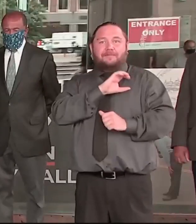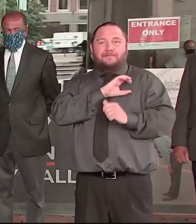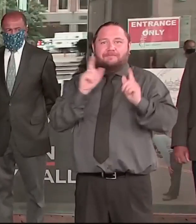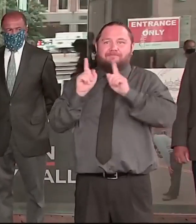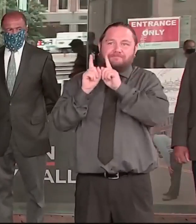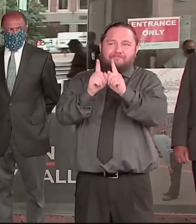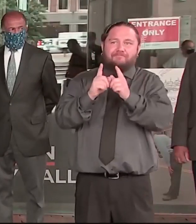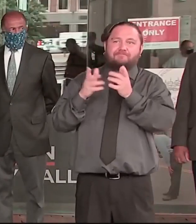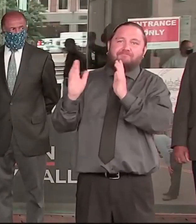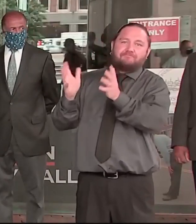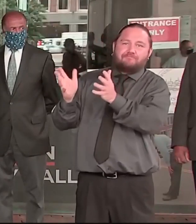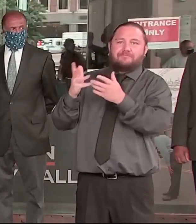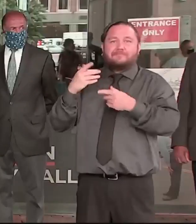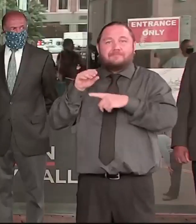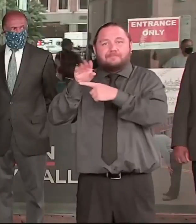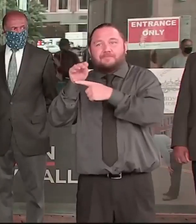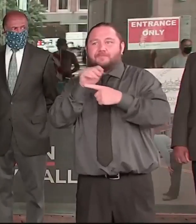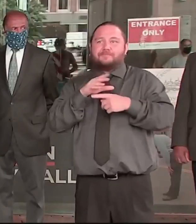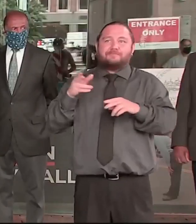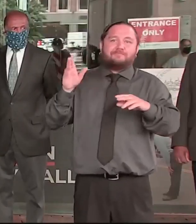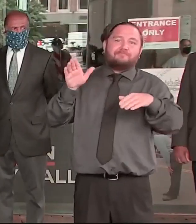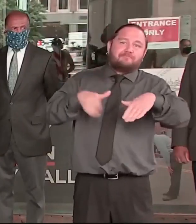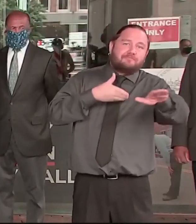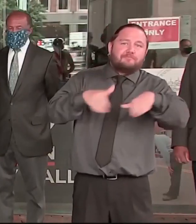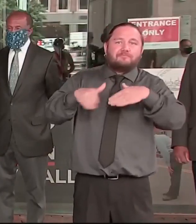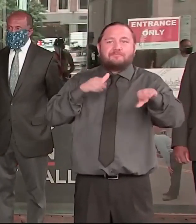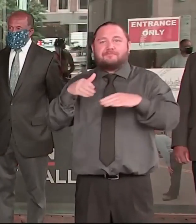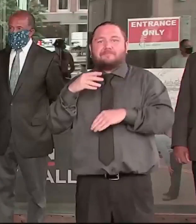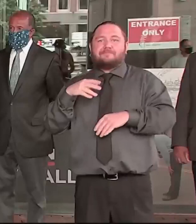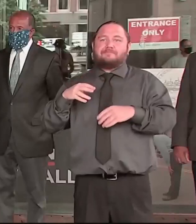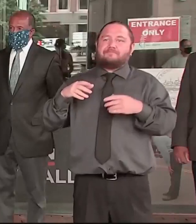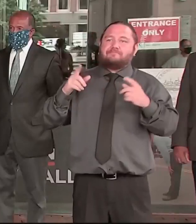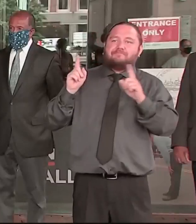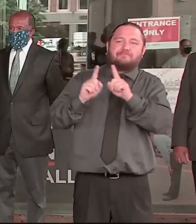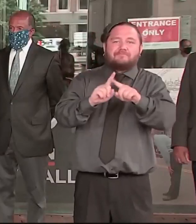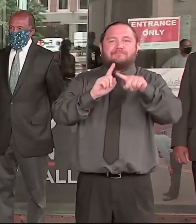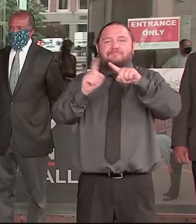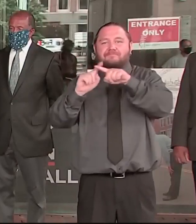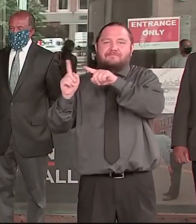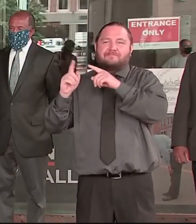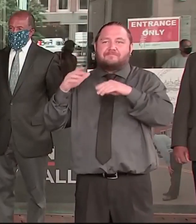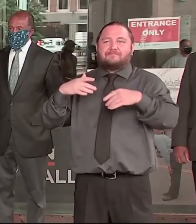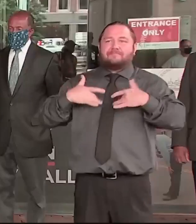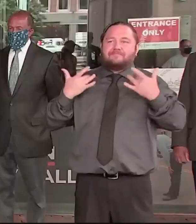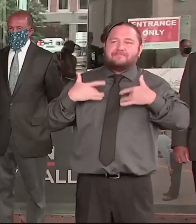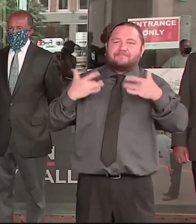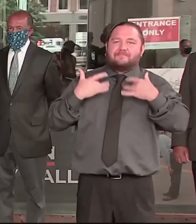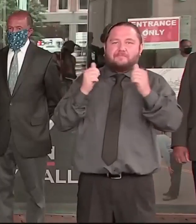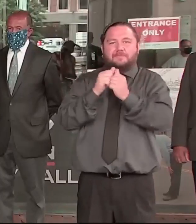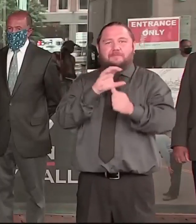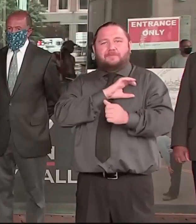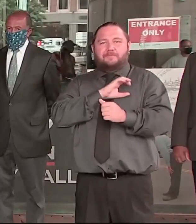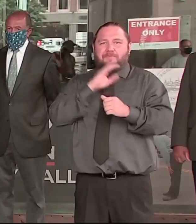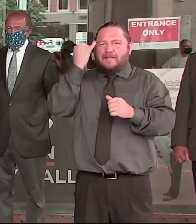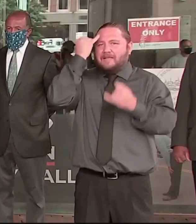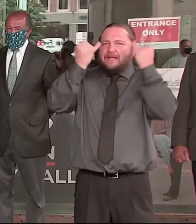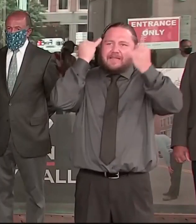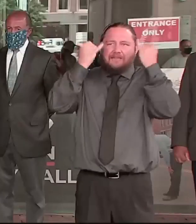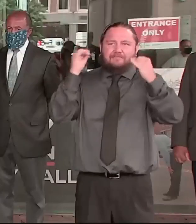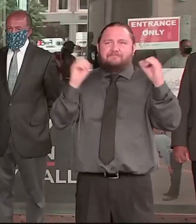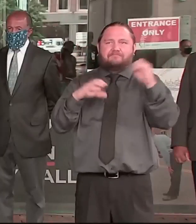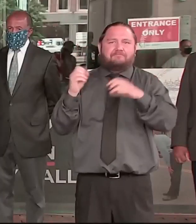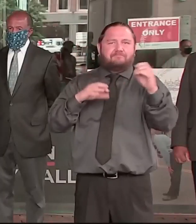Shop with a Cop. They provide prevention and diversion supports for at-risk youth and